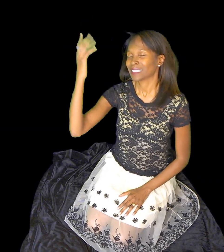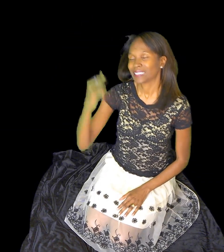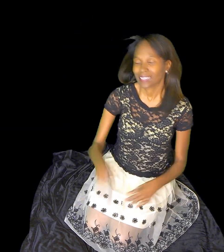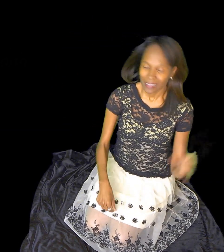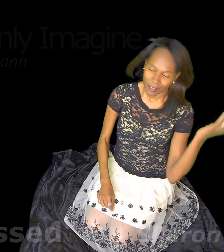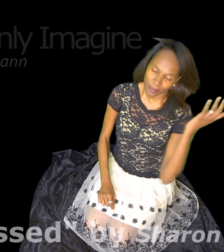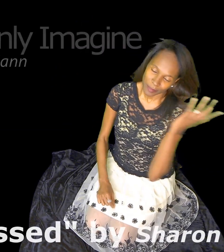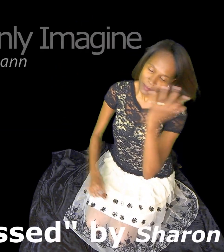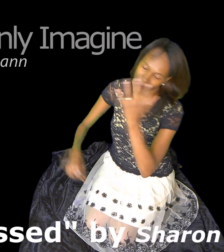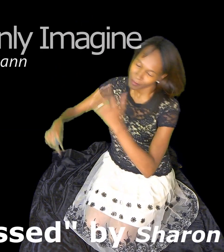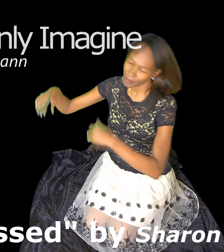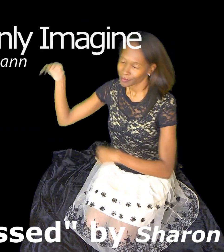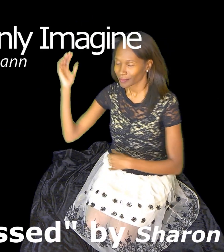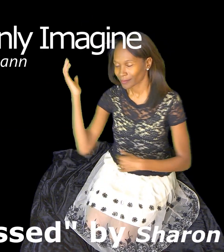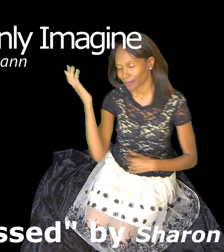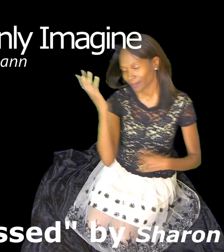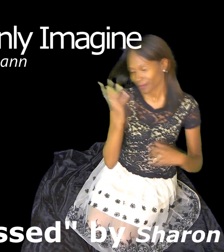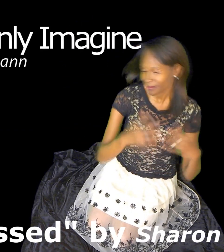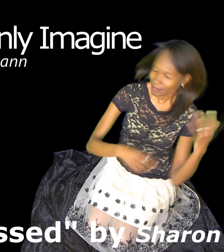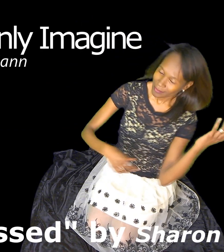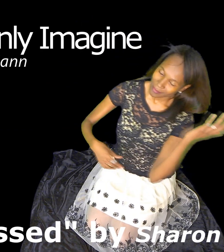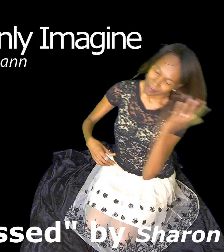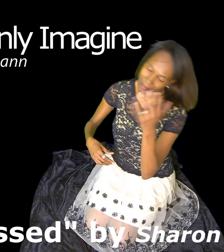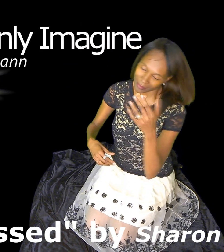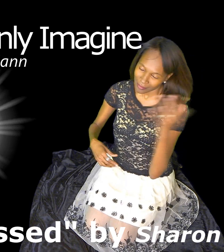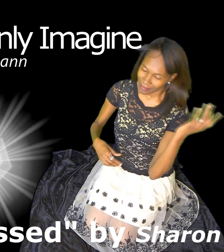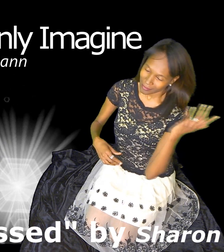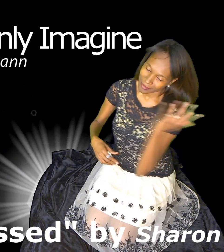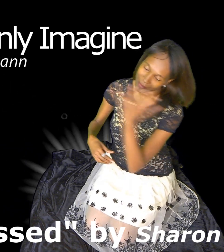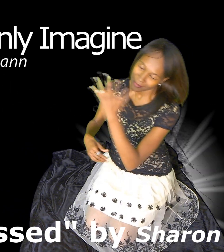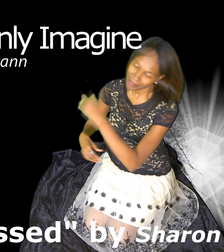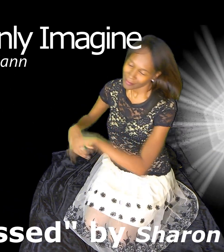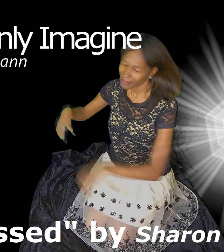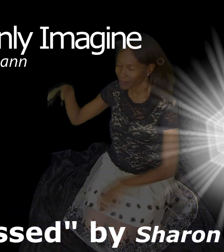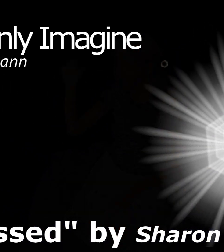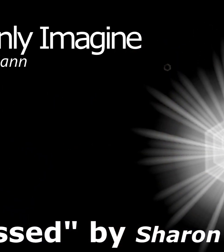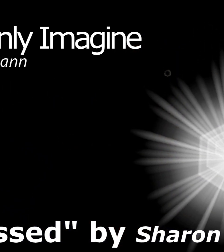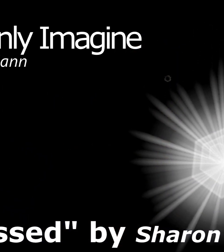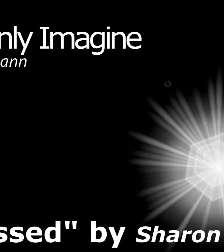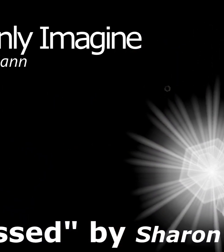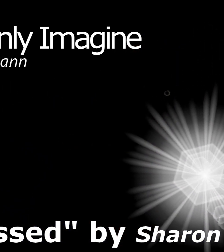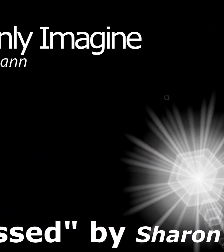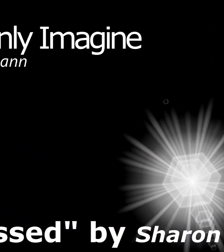Can you imagine just standing before the king?